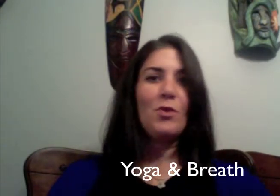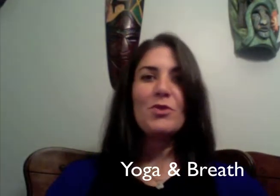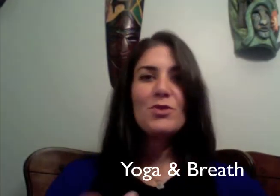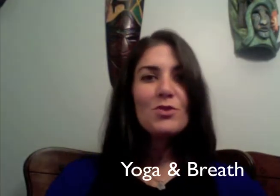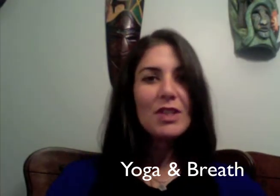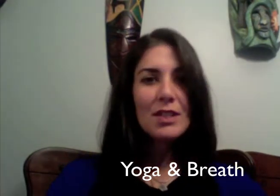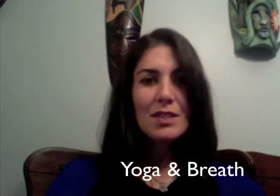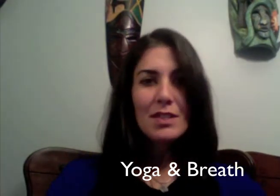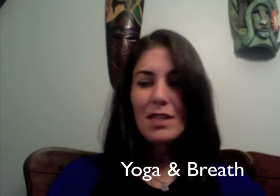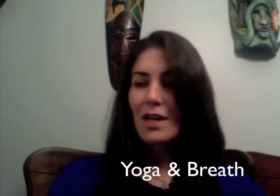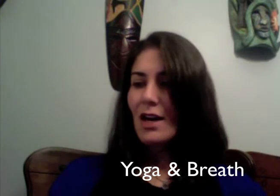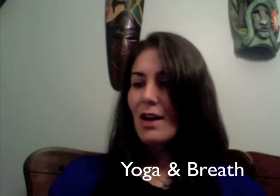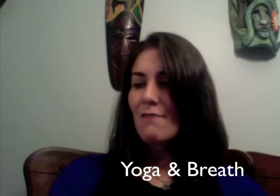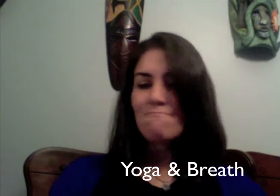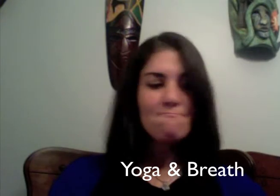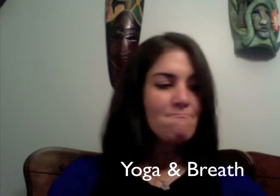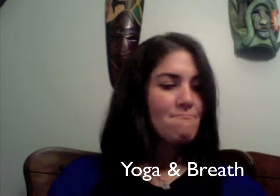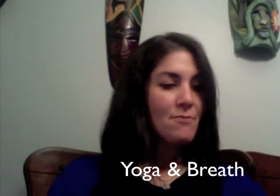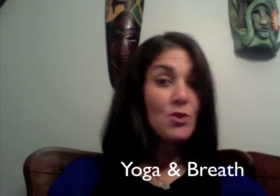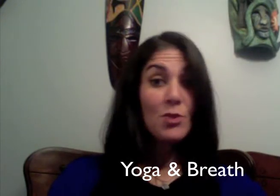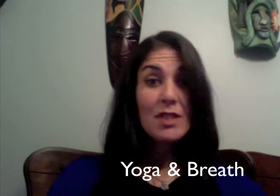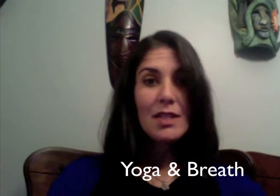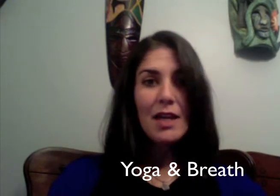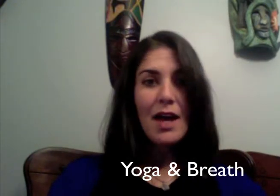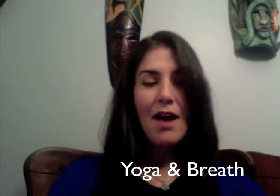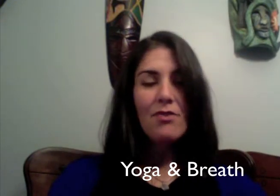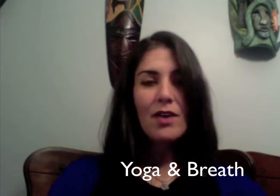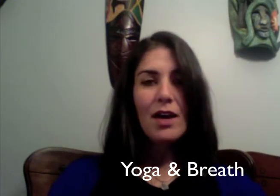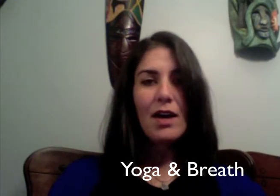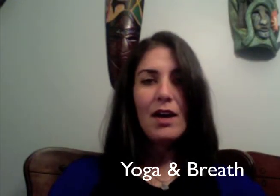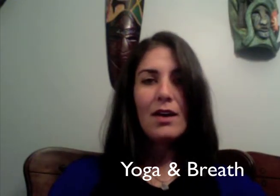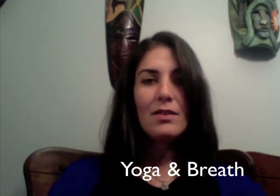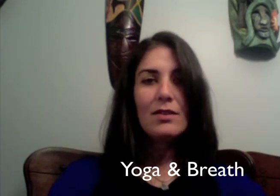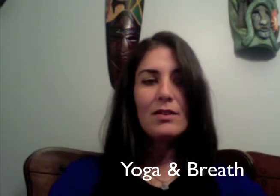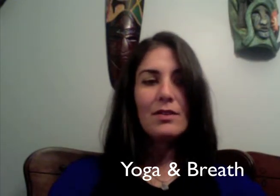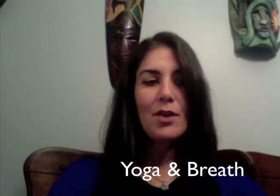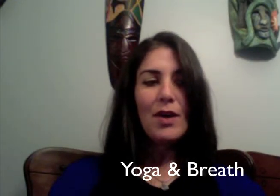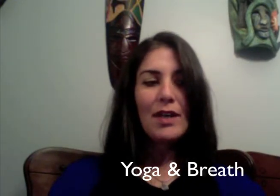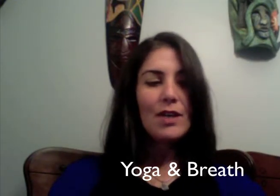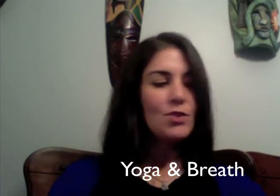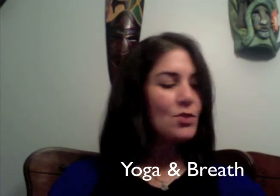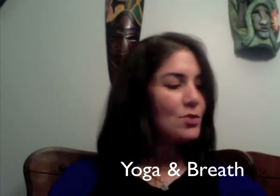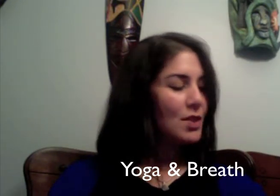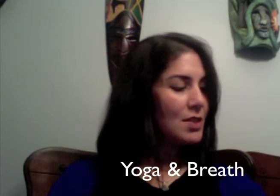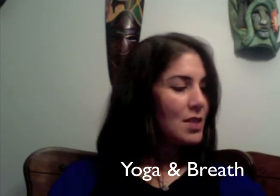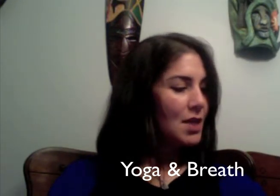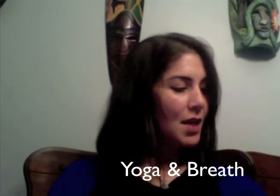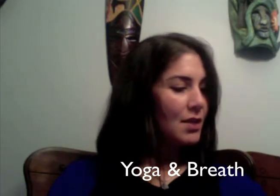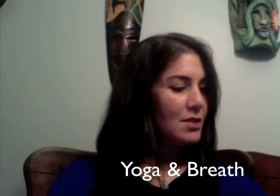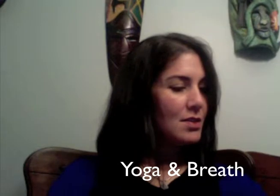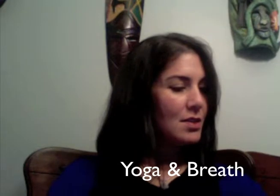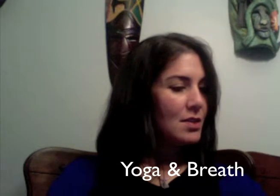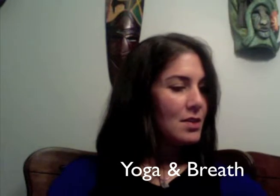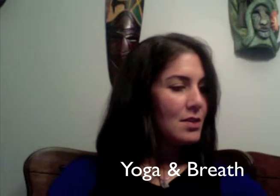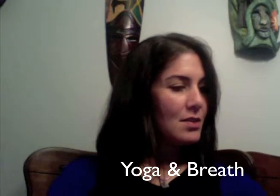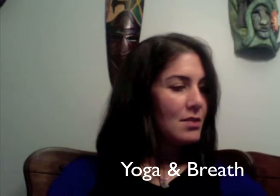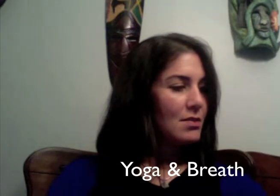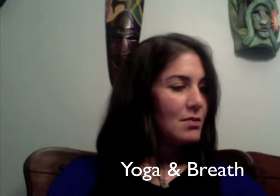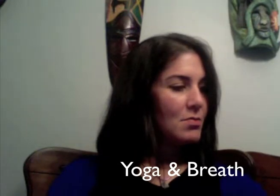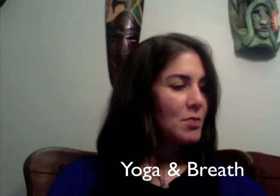students students that I have you know I can do and and people